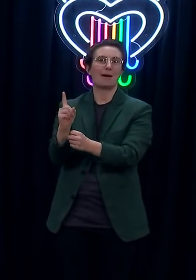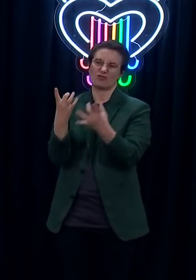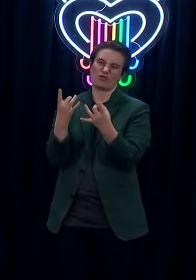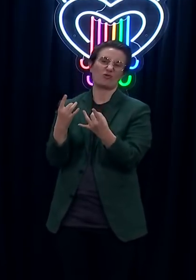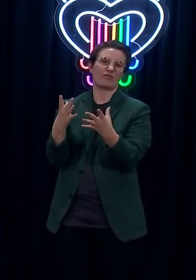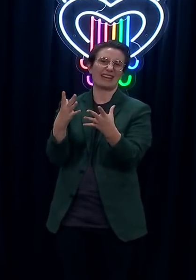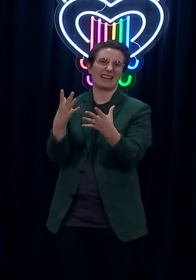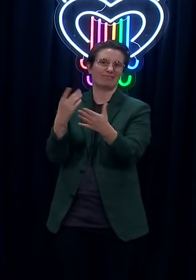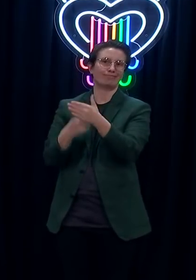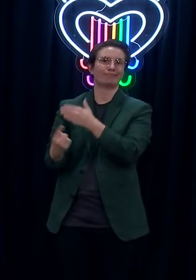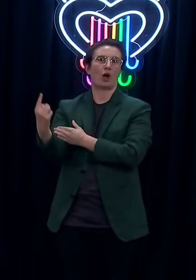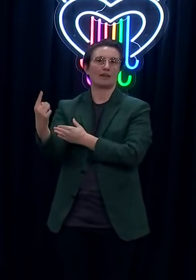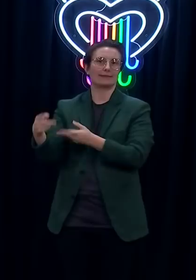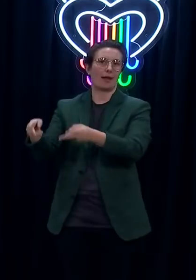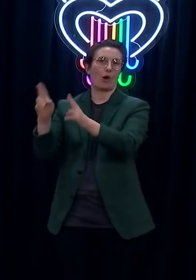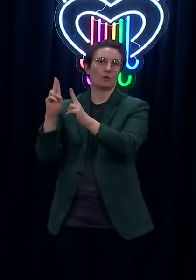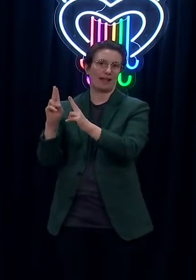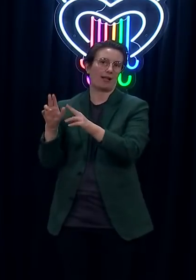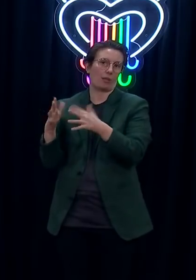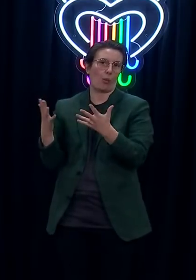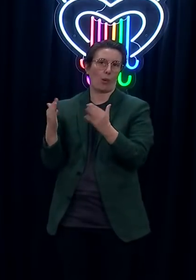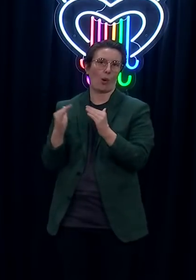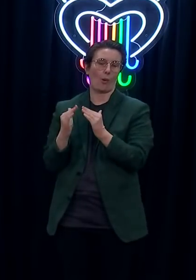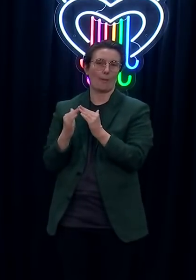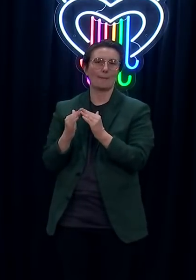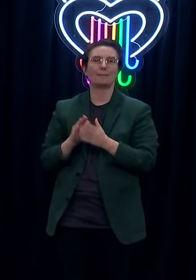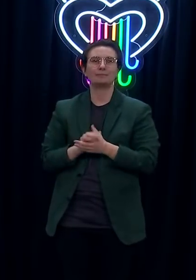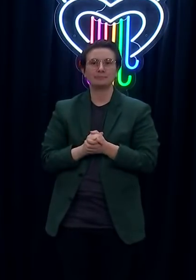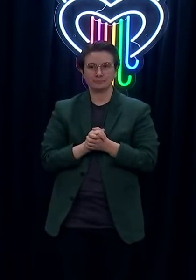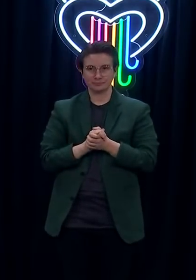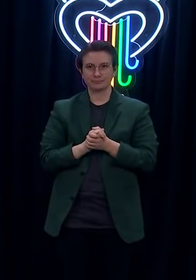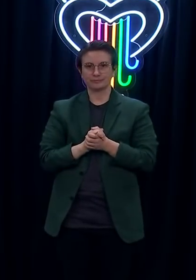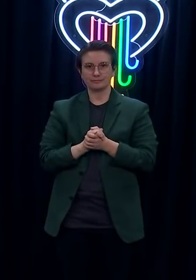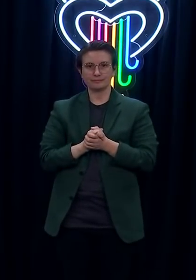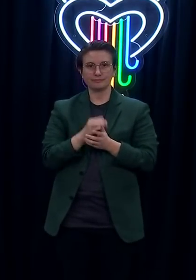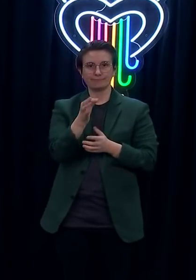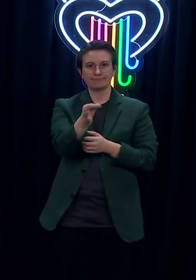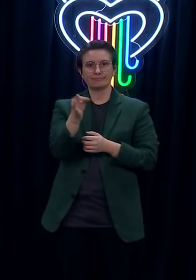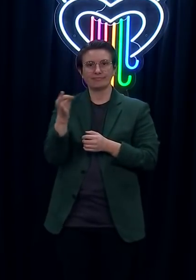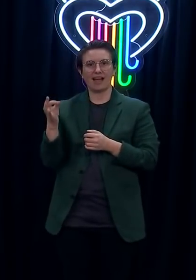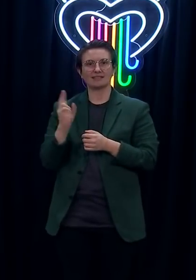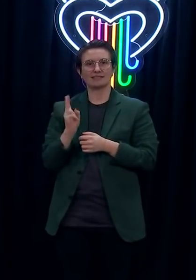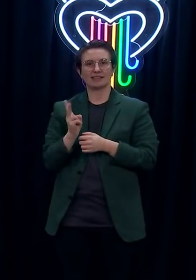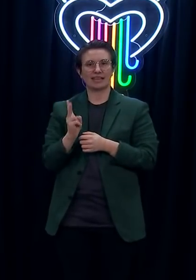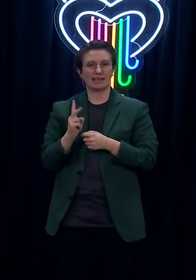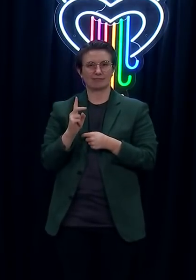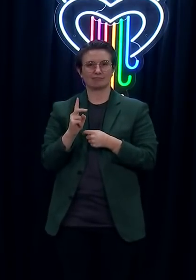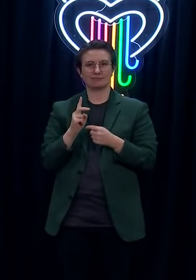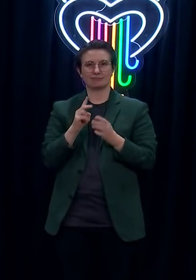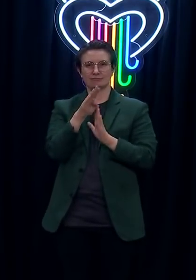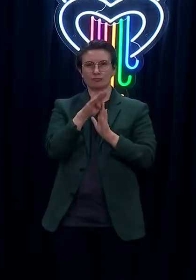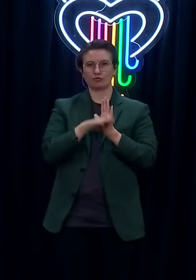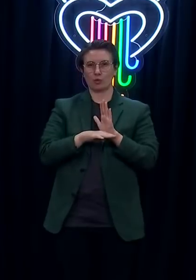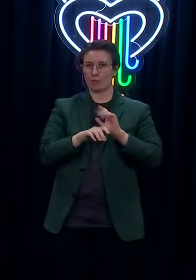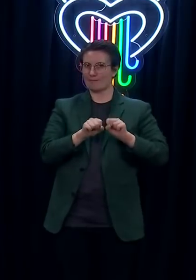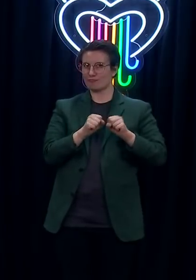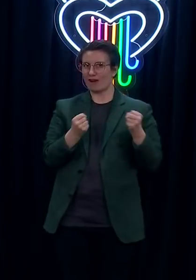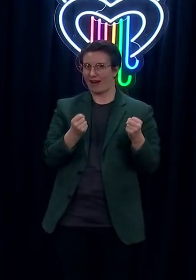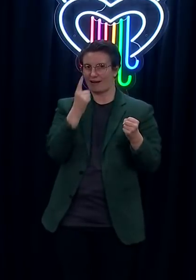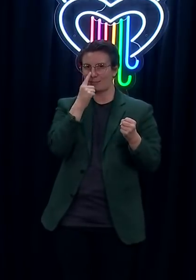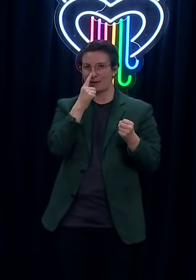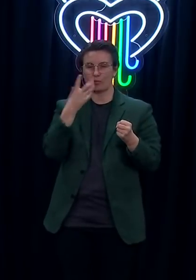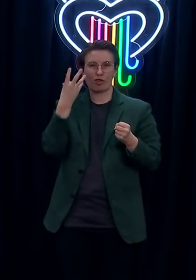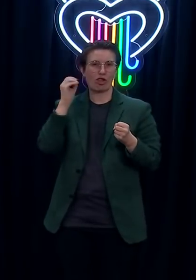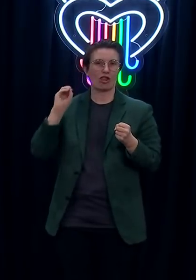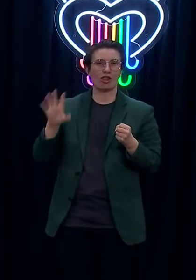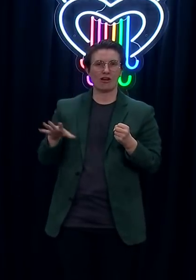them in advance. And just on restriction, lockdown restriction rule breakers, we've seen more of those today, and what's your message to people